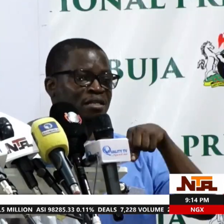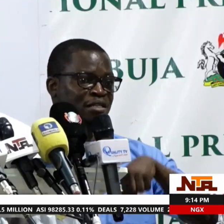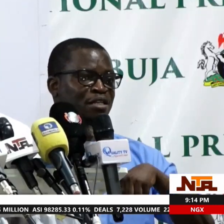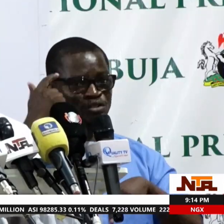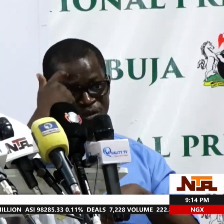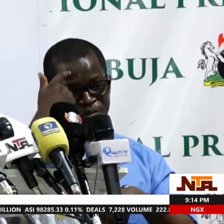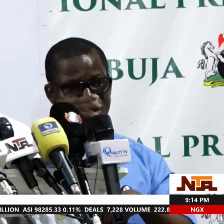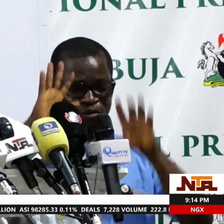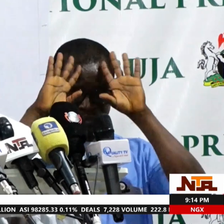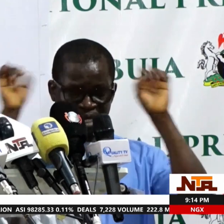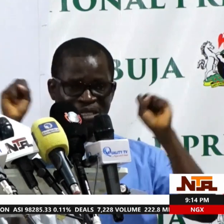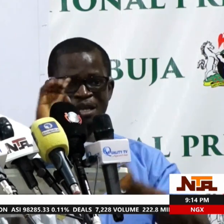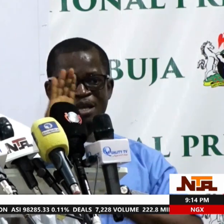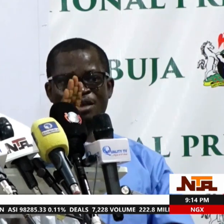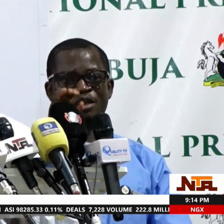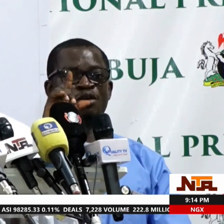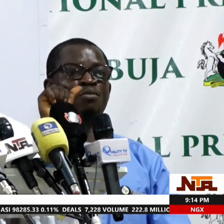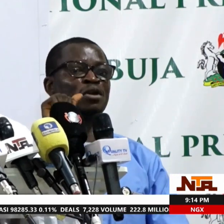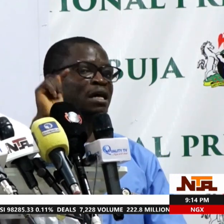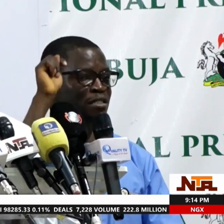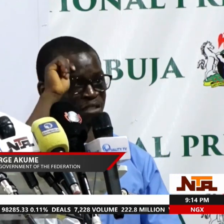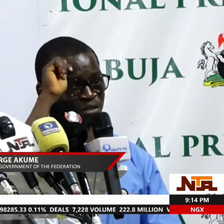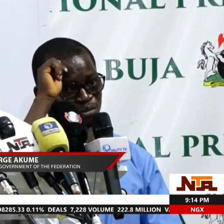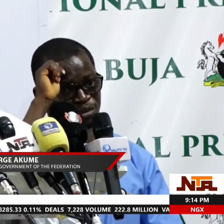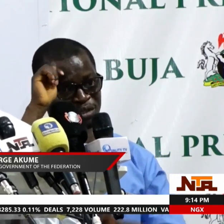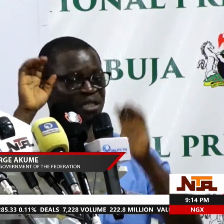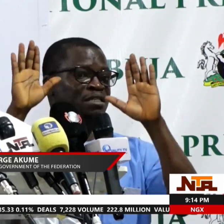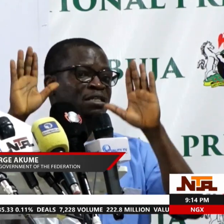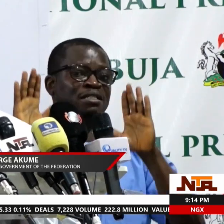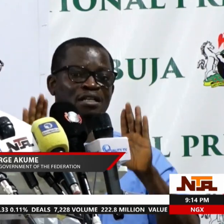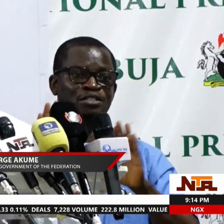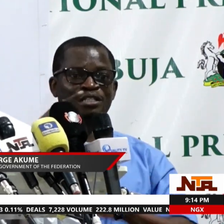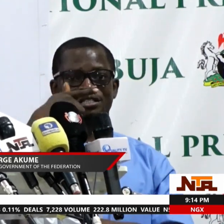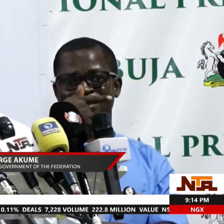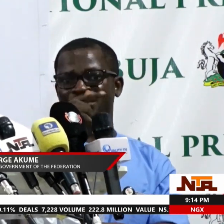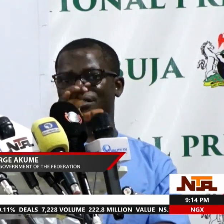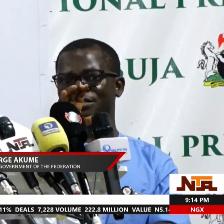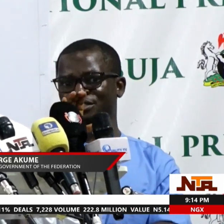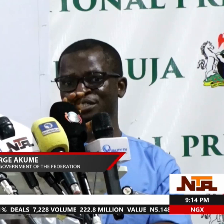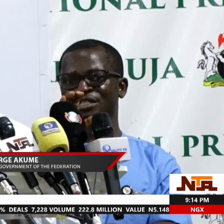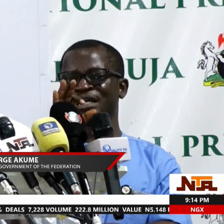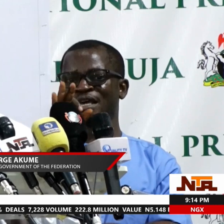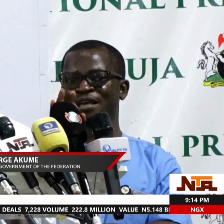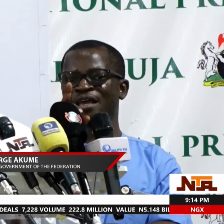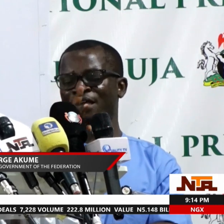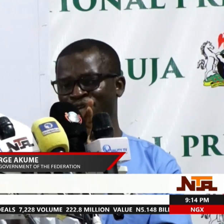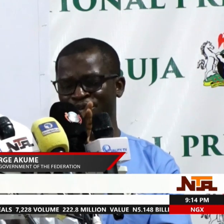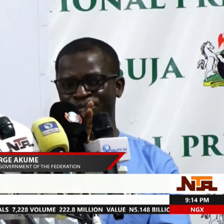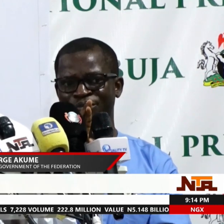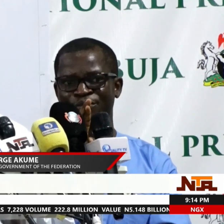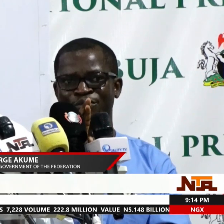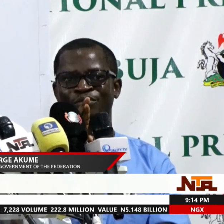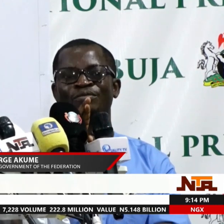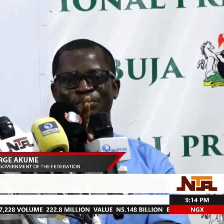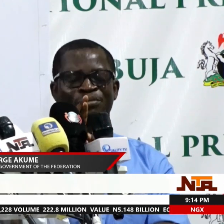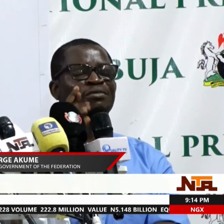concerns for the citizens. His Excellency, GCFR is very much